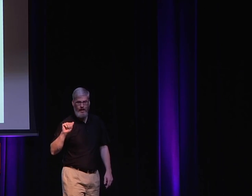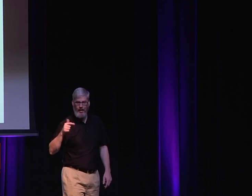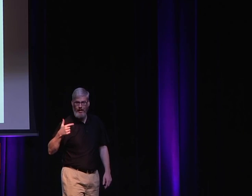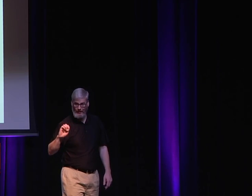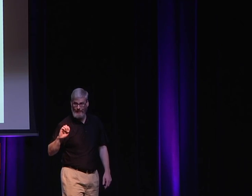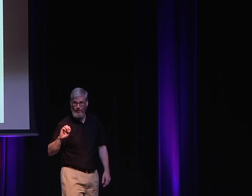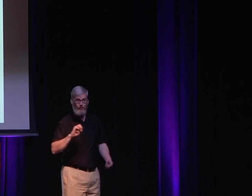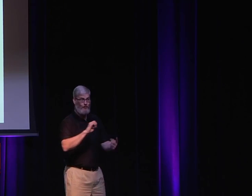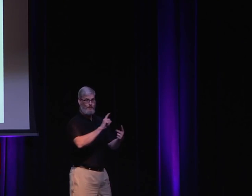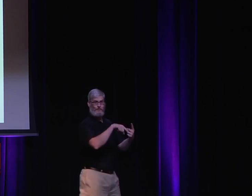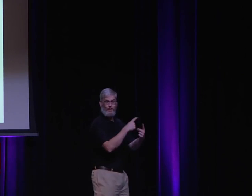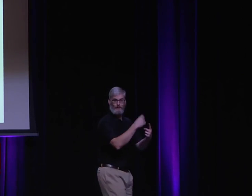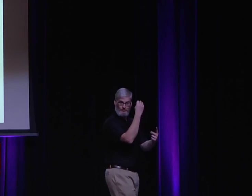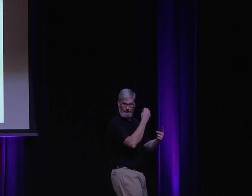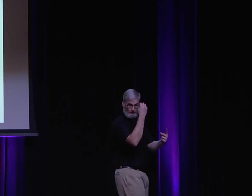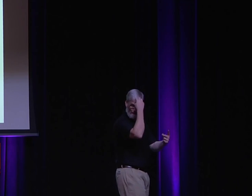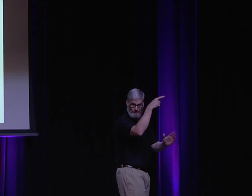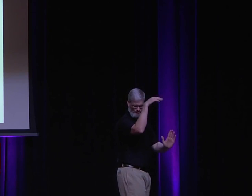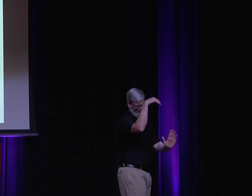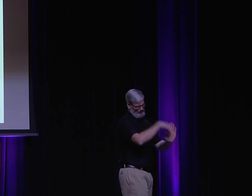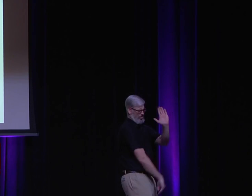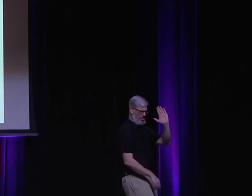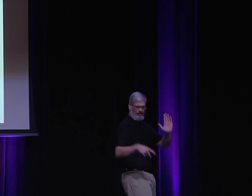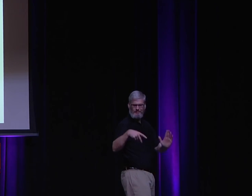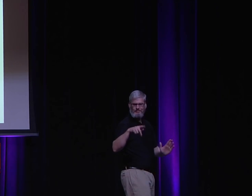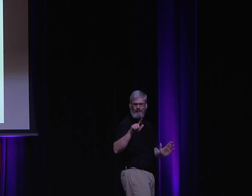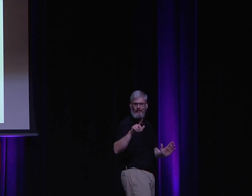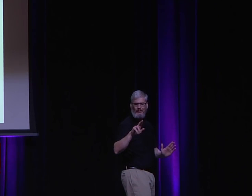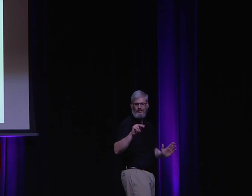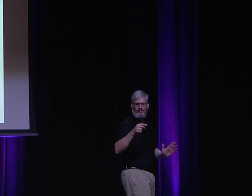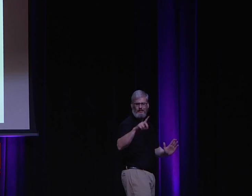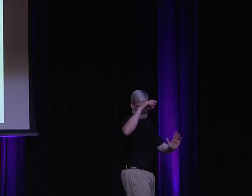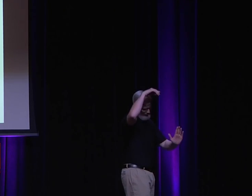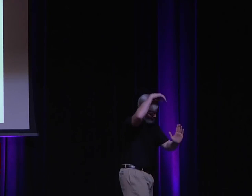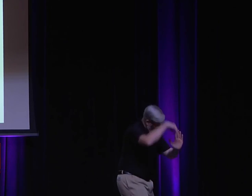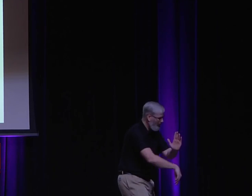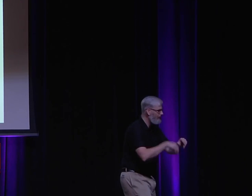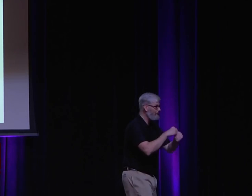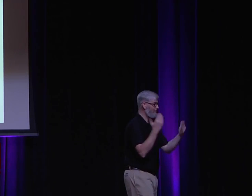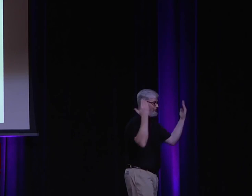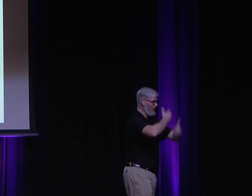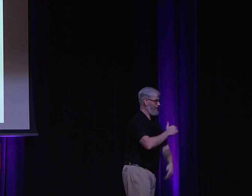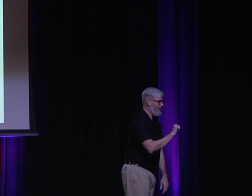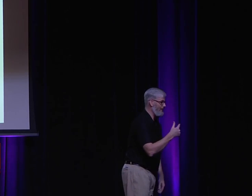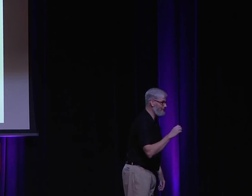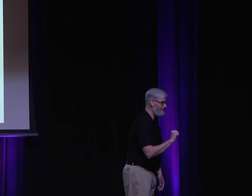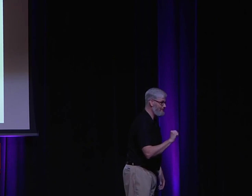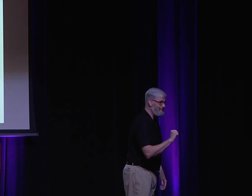And this was called the Islamic Golden Age. This was actually happening at the same time that Europe had plunged